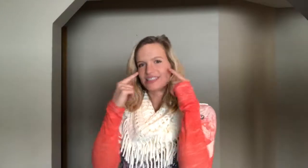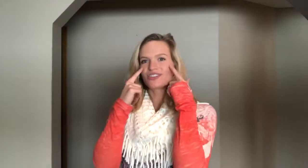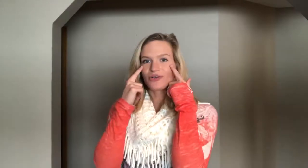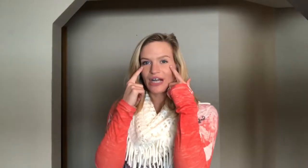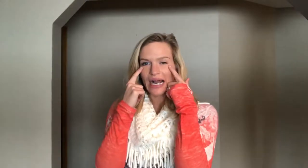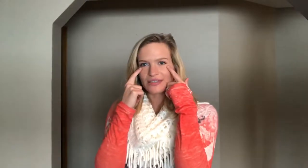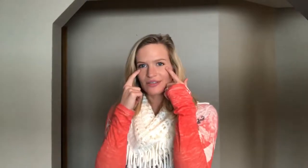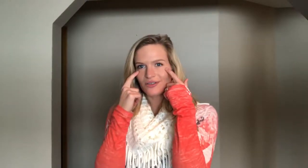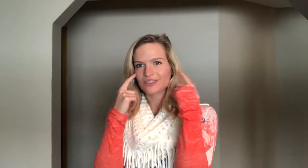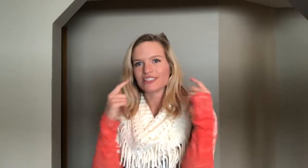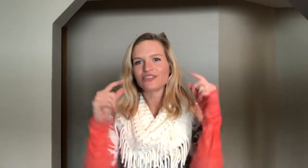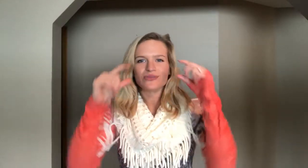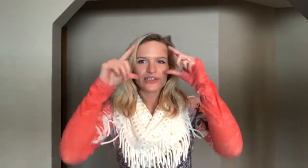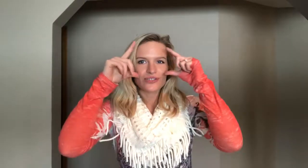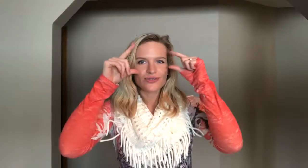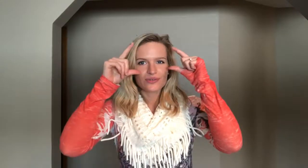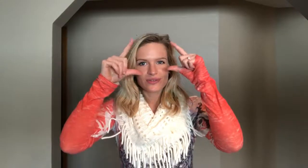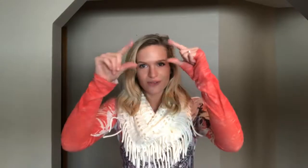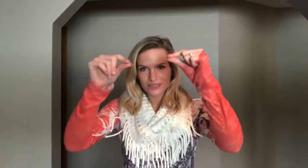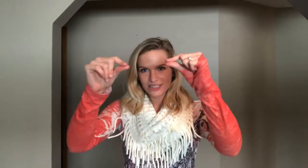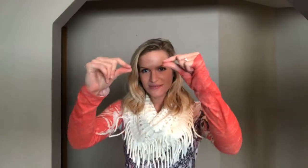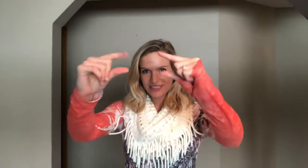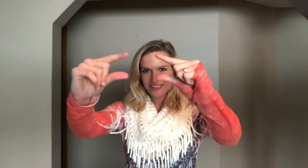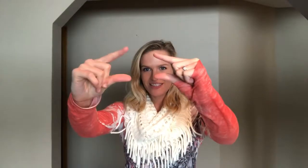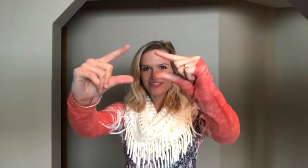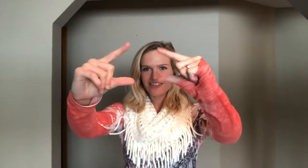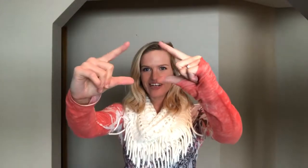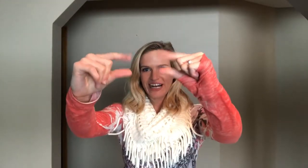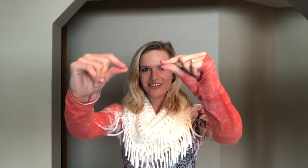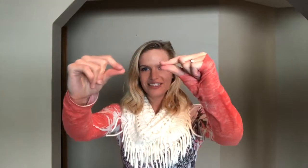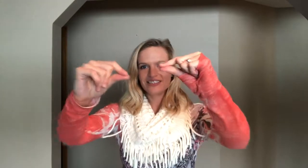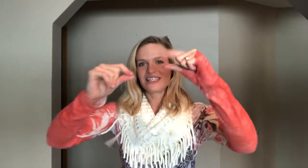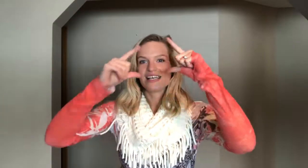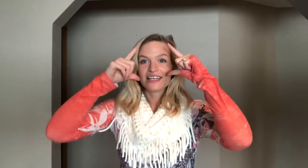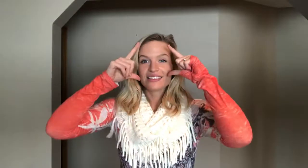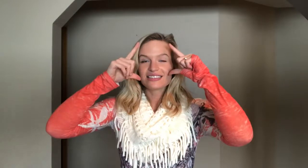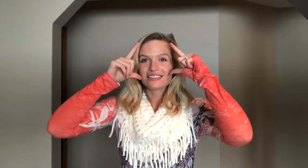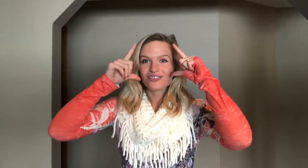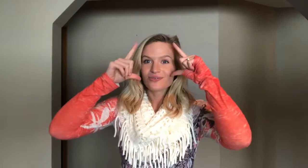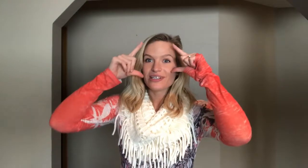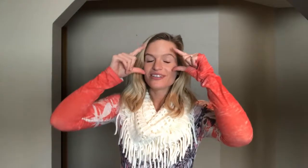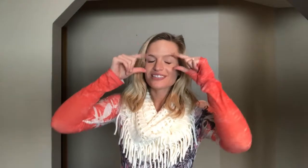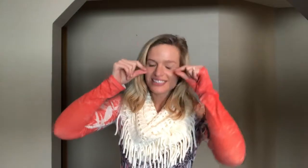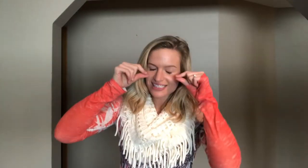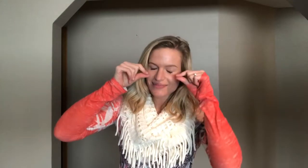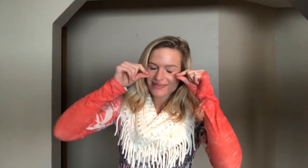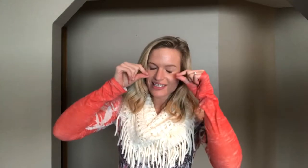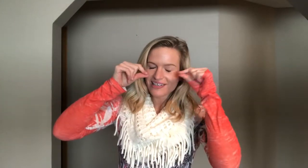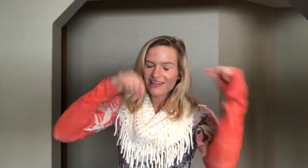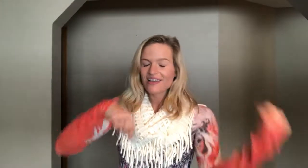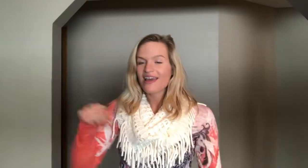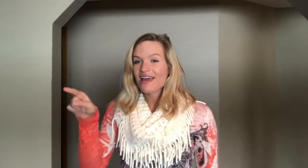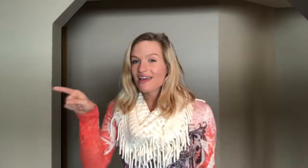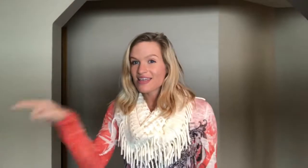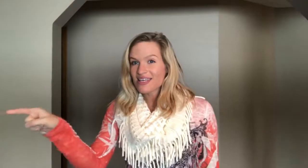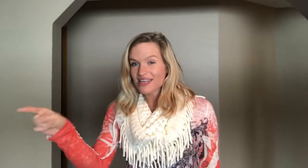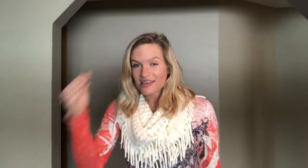And just show your eyes closing too while you close them. These are like your little eyelids. He sees you when you're sleeping. He